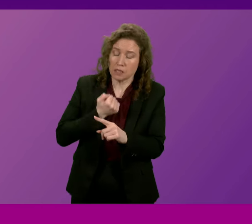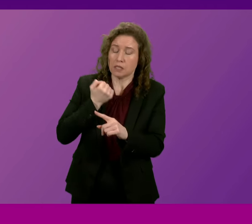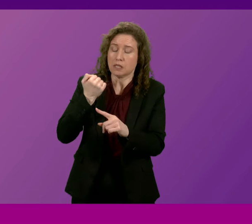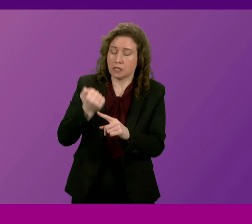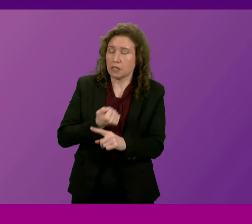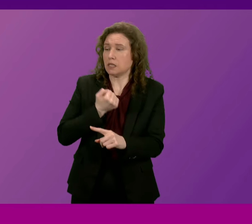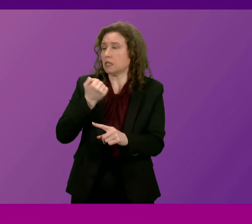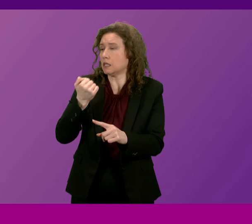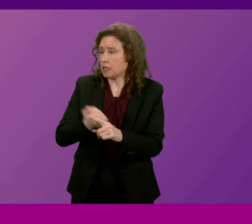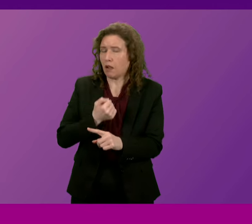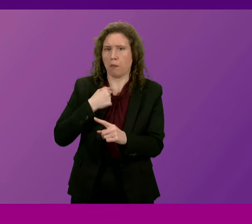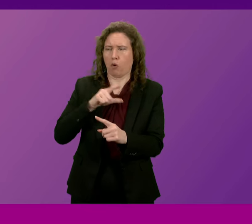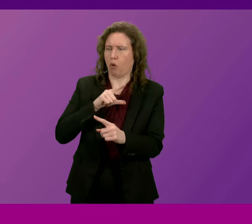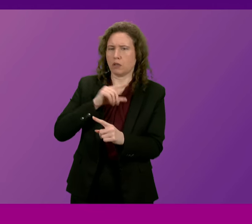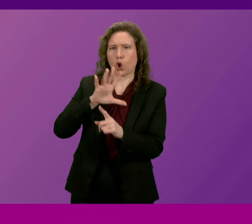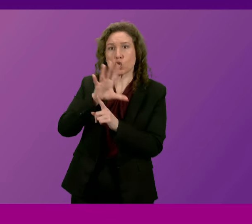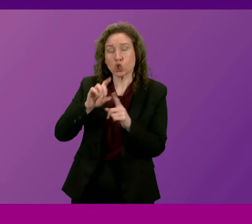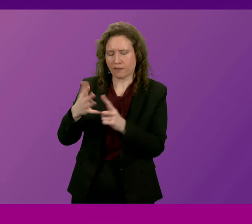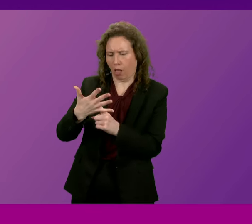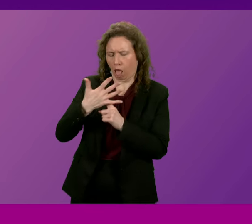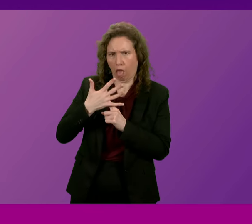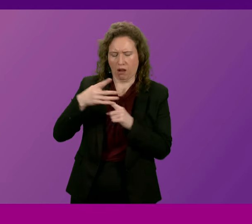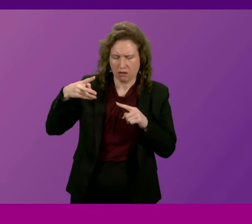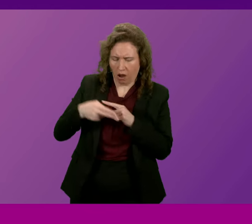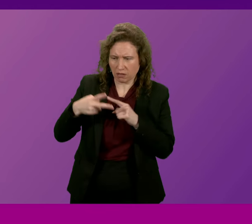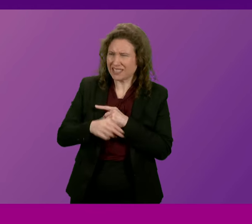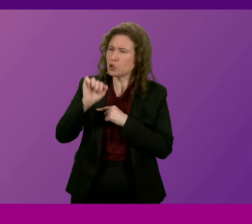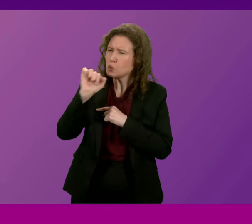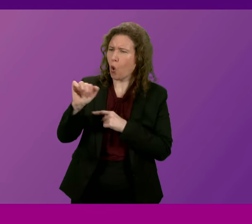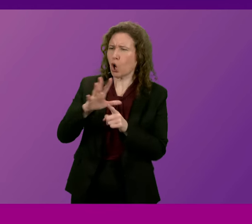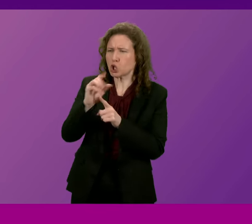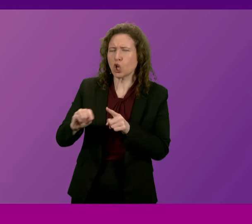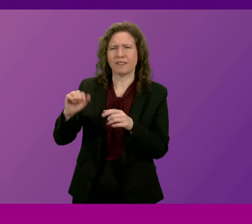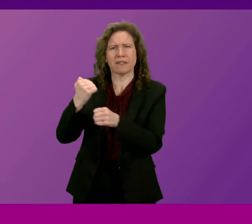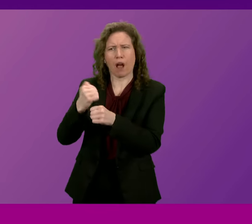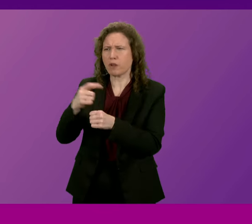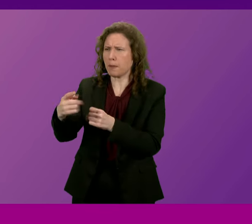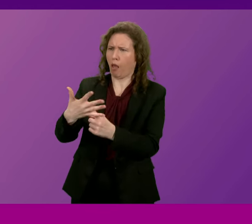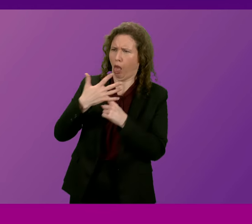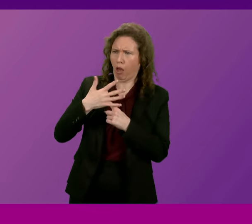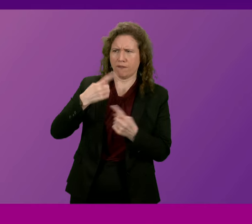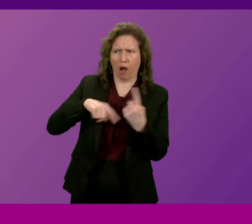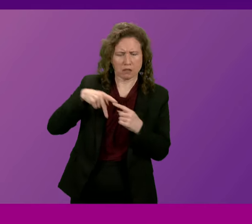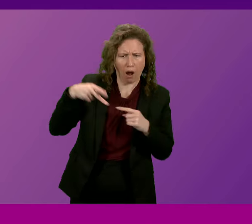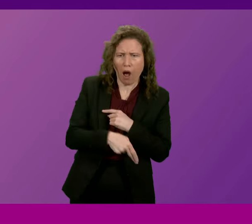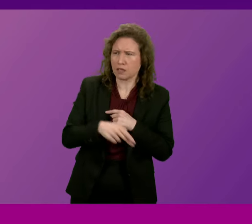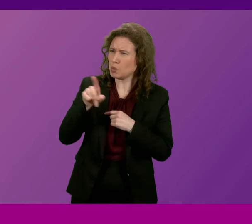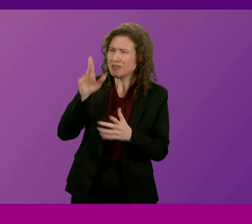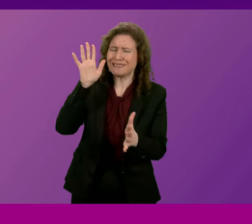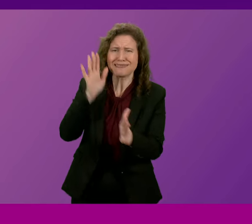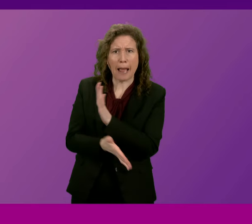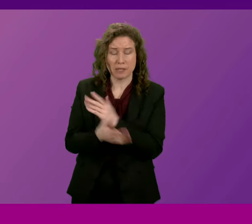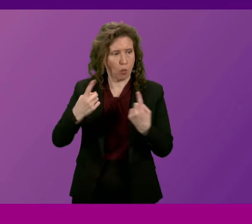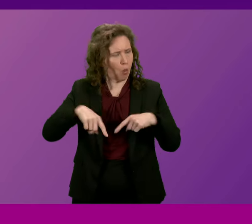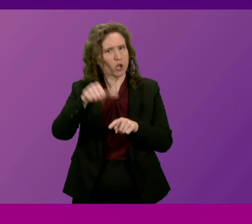austerity that was inflicted upon us by Megan Gallagher's Conservative government. With all the damage that was done, and we're all